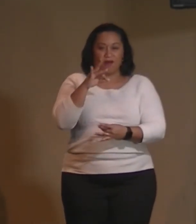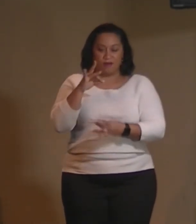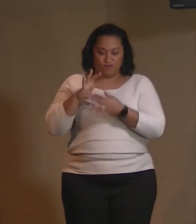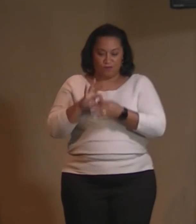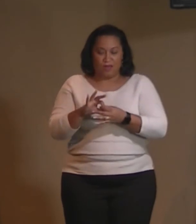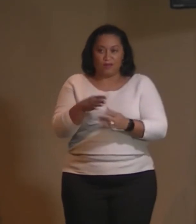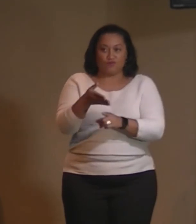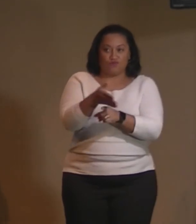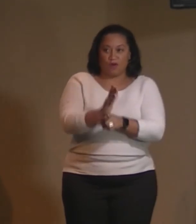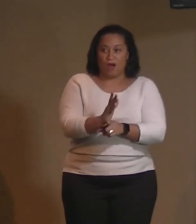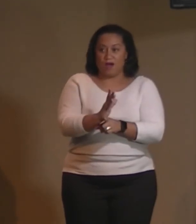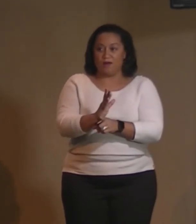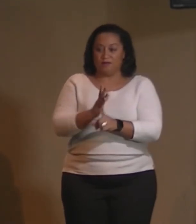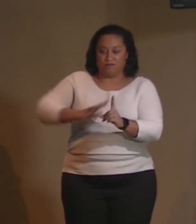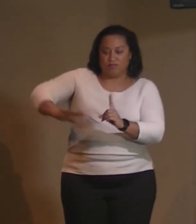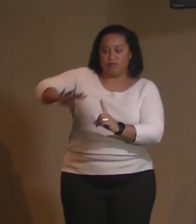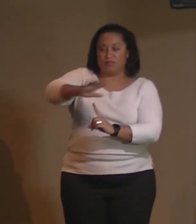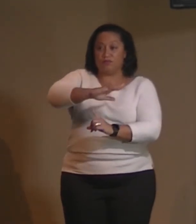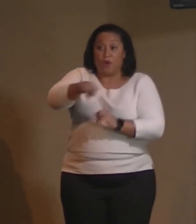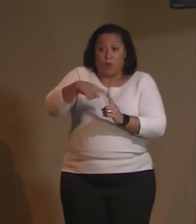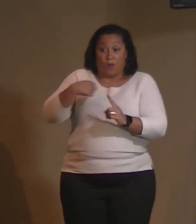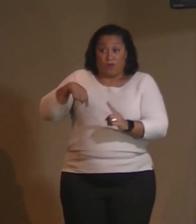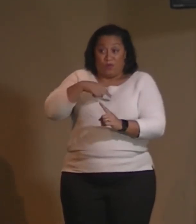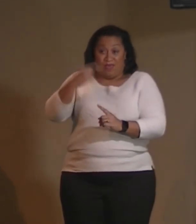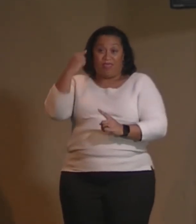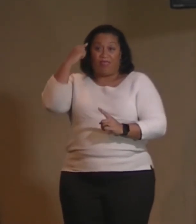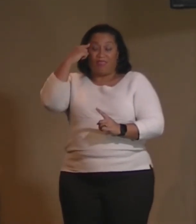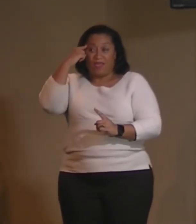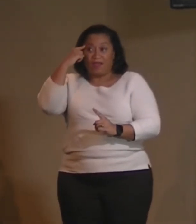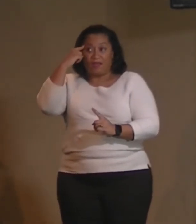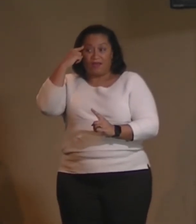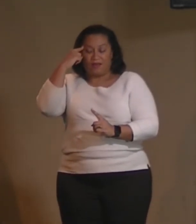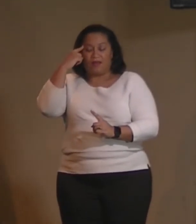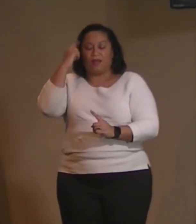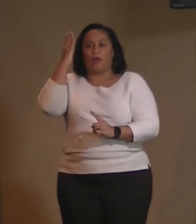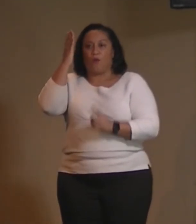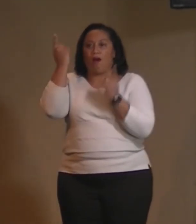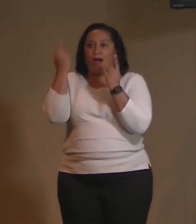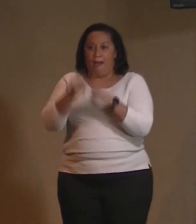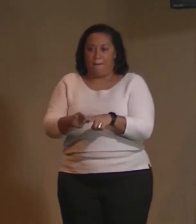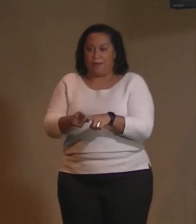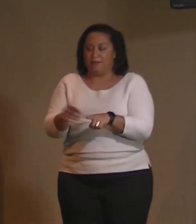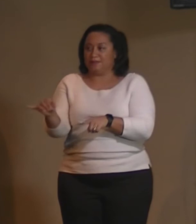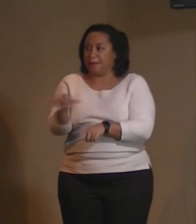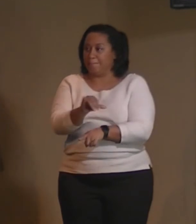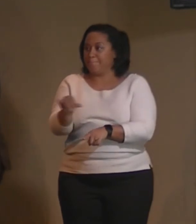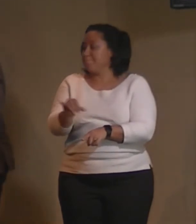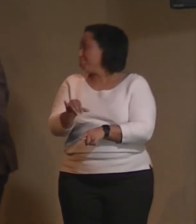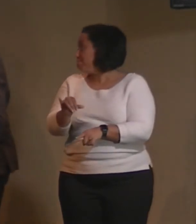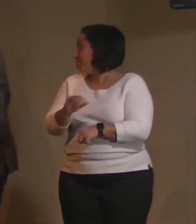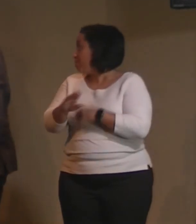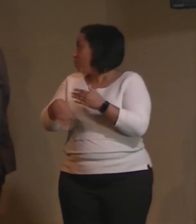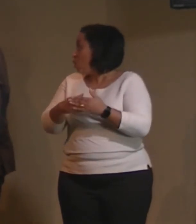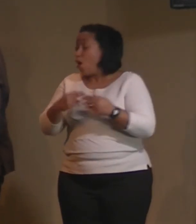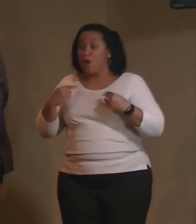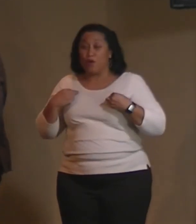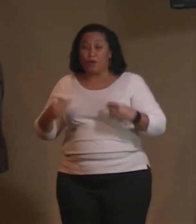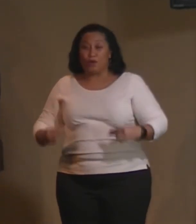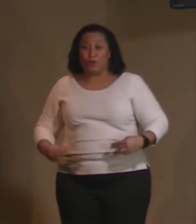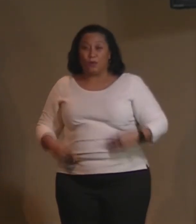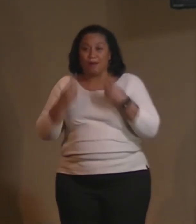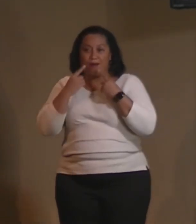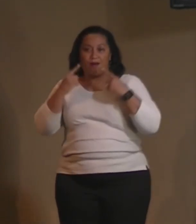one of us. When we think, it comes into being. Likewise, all humans accomplish, all human